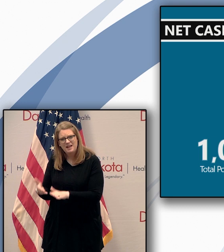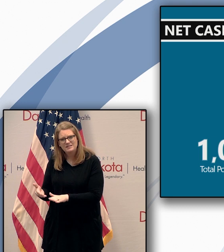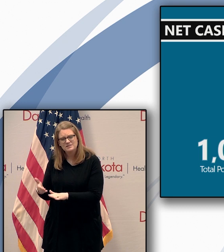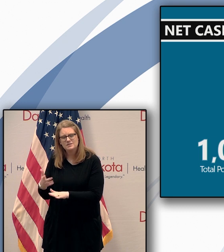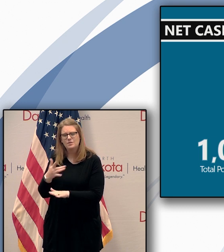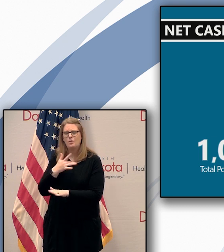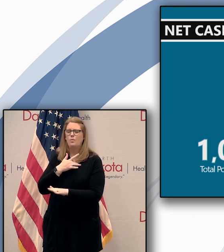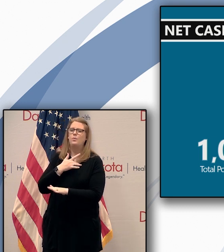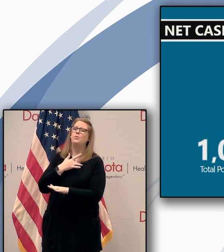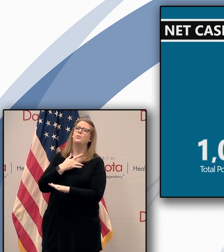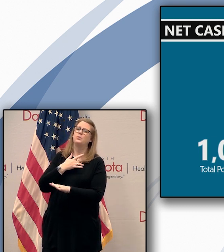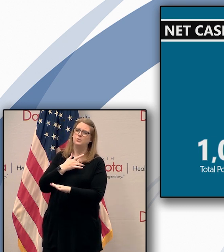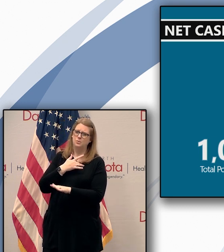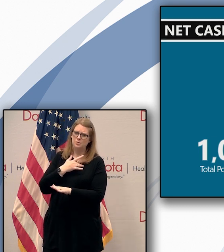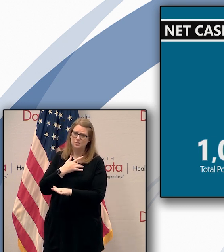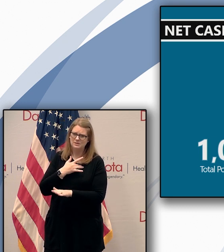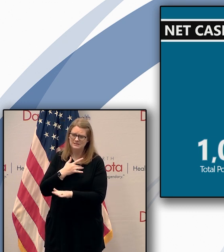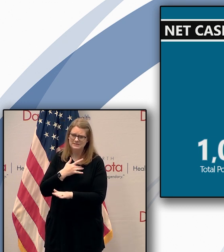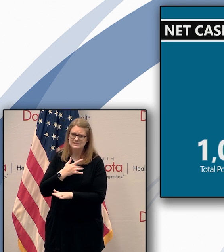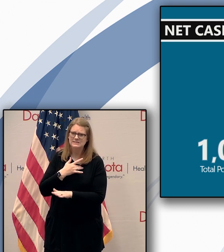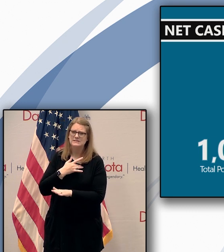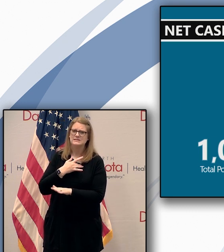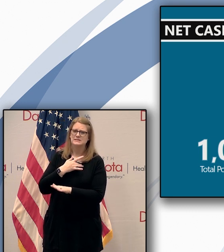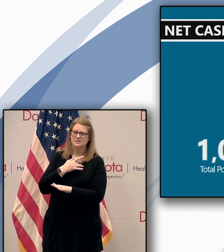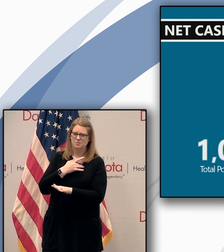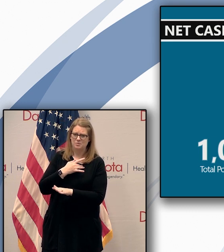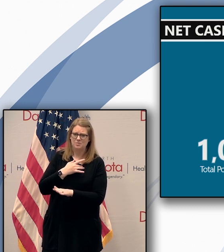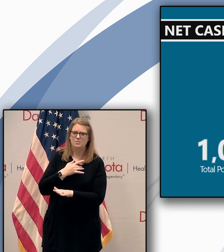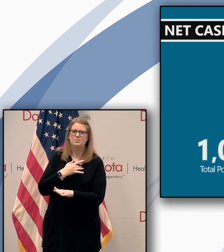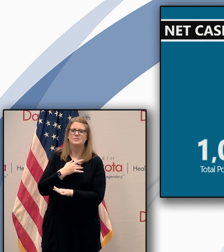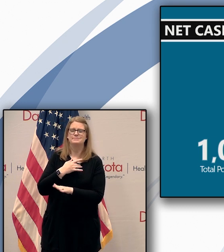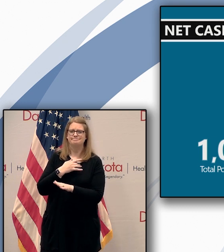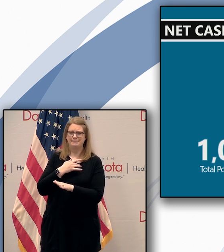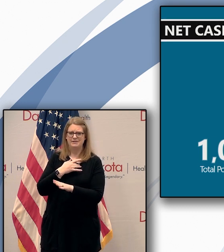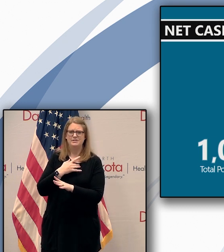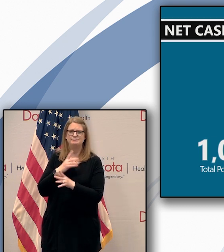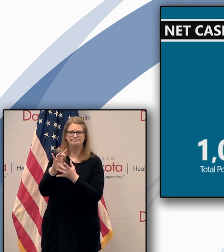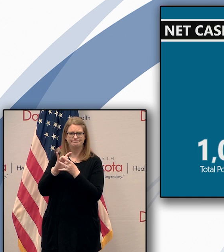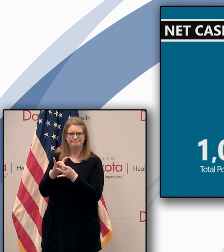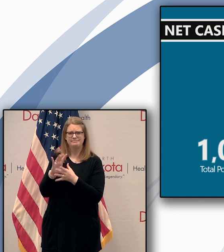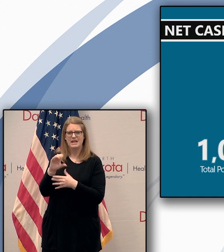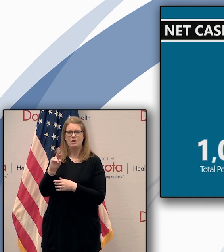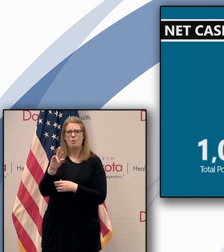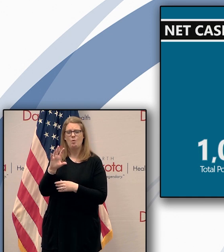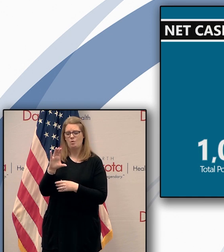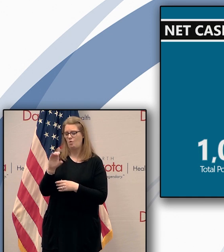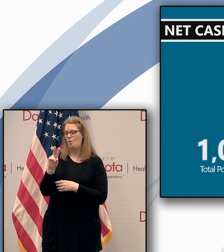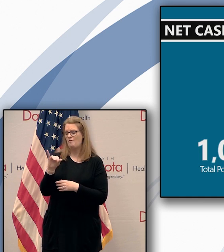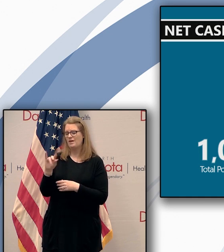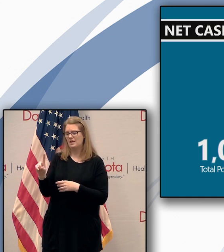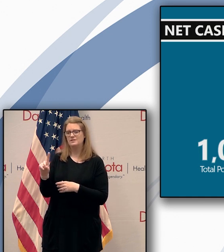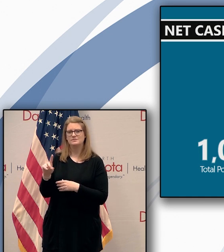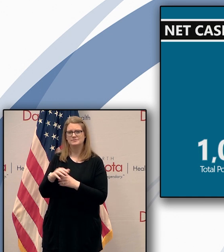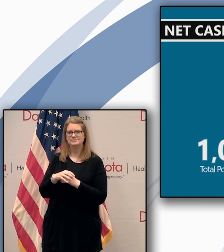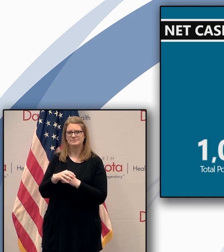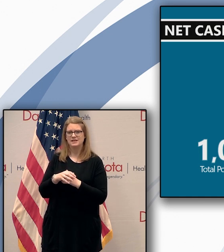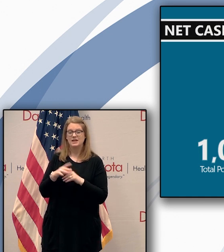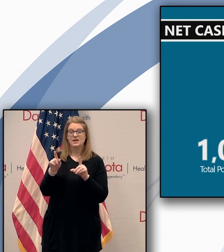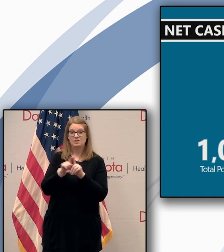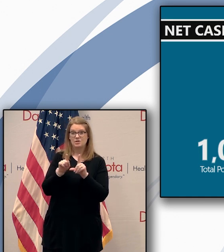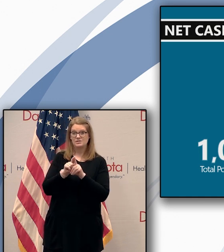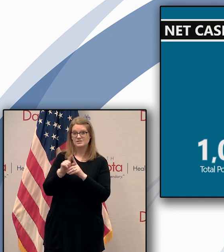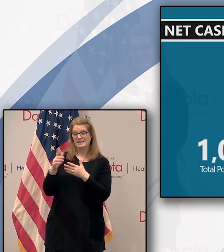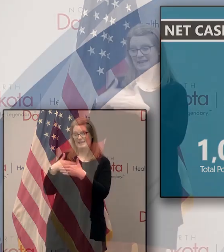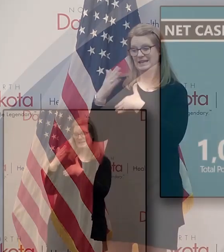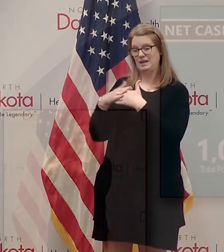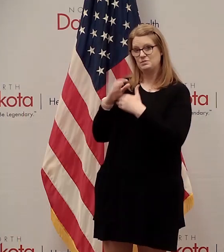as one of the complicating factors being COVID. In contrast we extend our hearts out to our neighbor to the east in